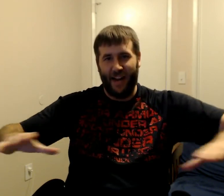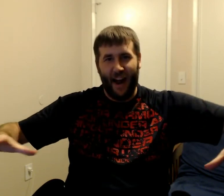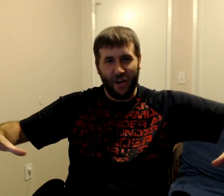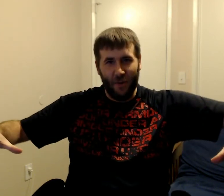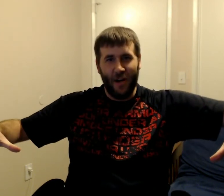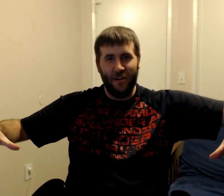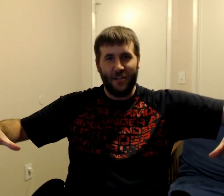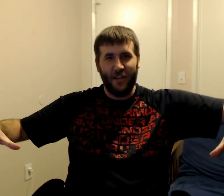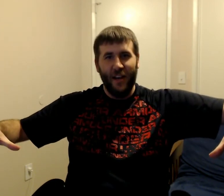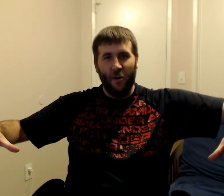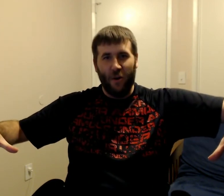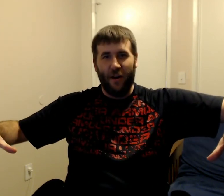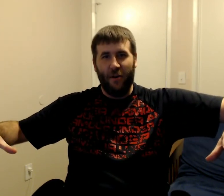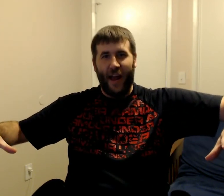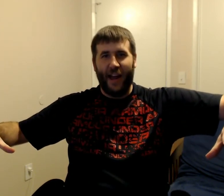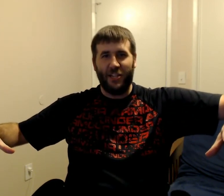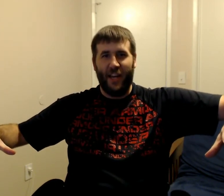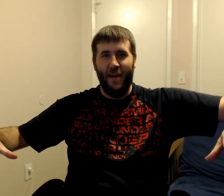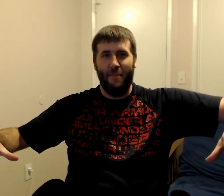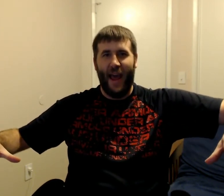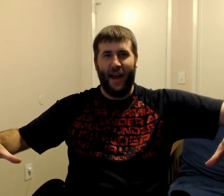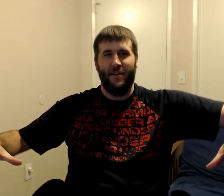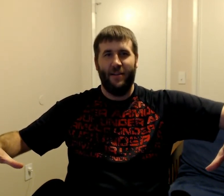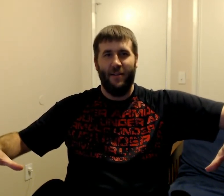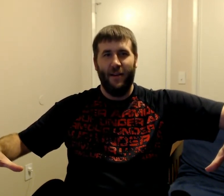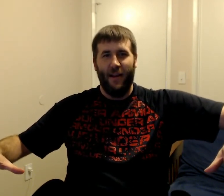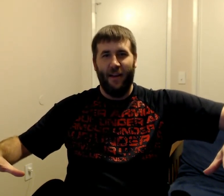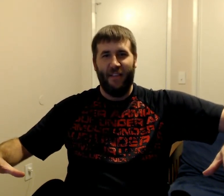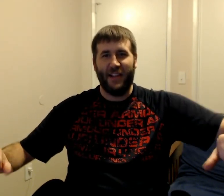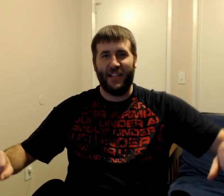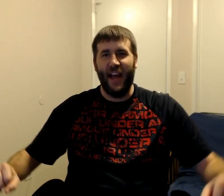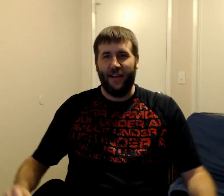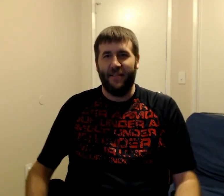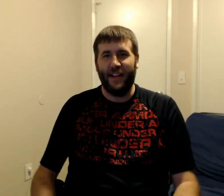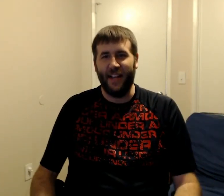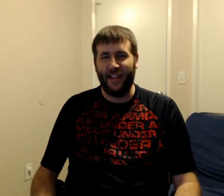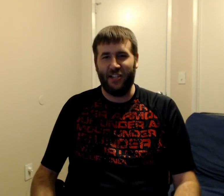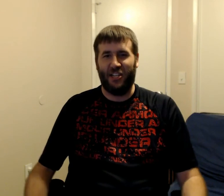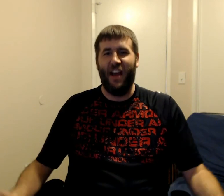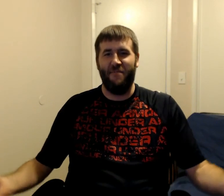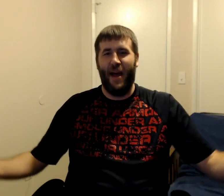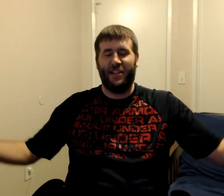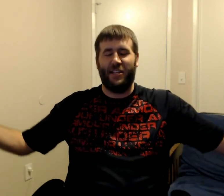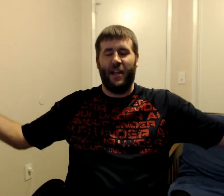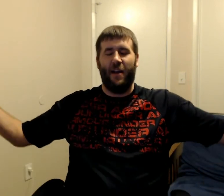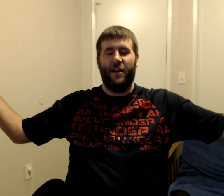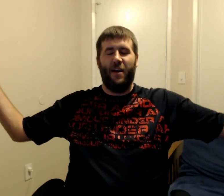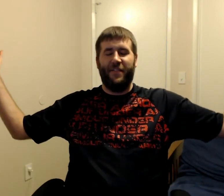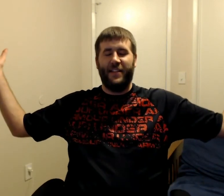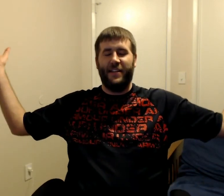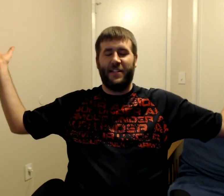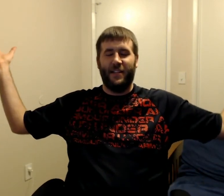out almost. Where it would actually hit Matt. And that's it! That's it! They just have Matt staring off in the distance.